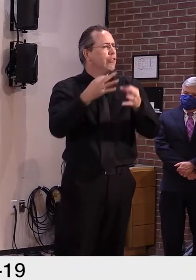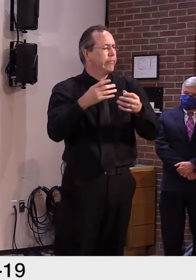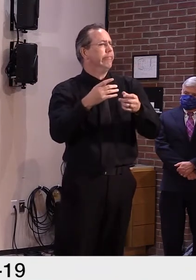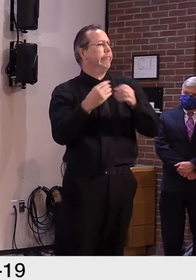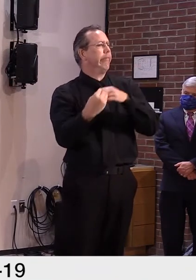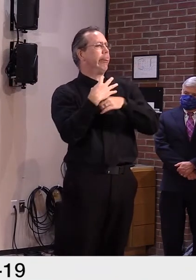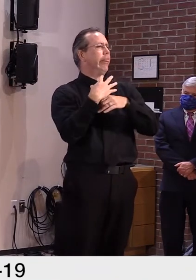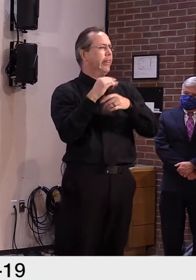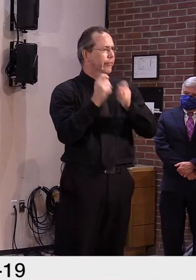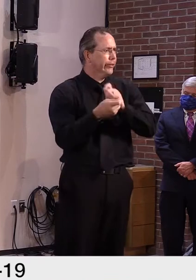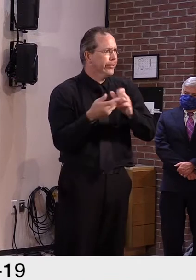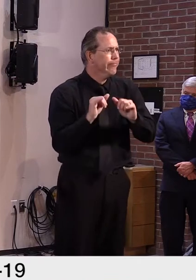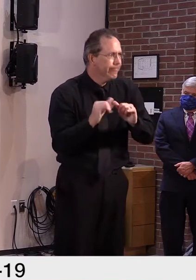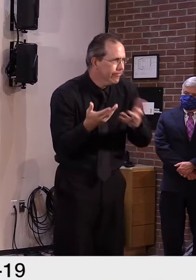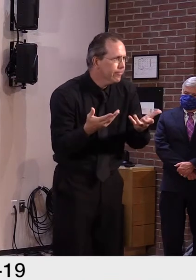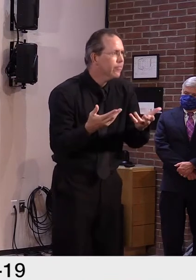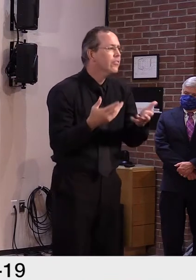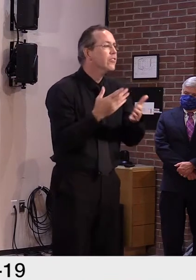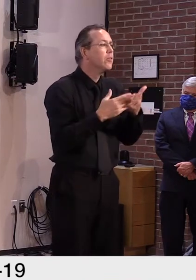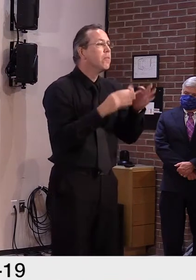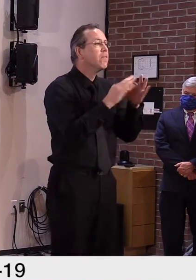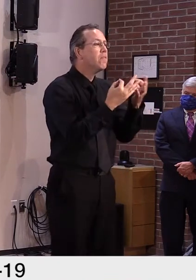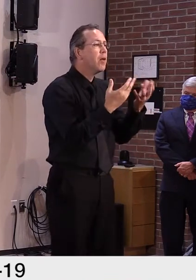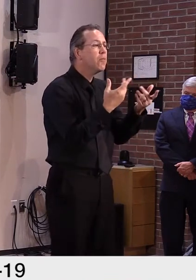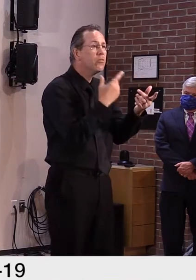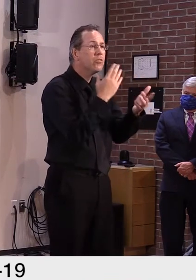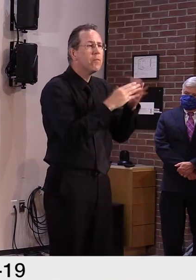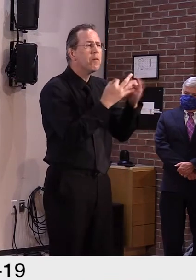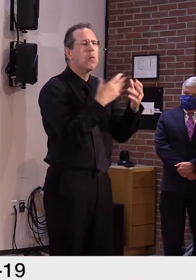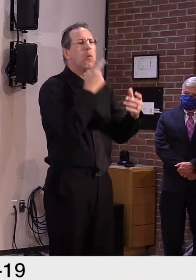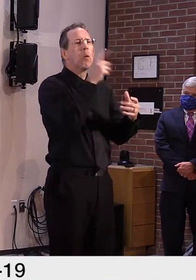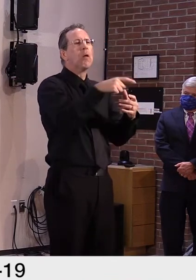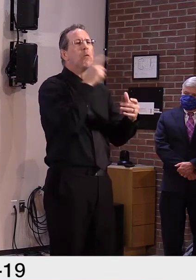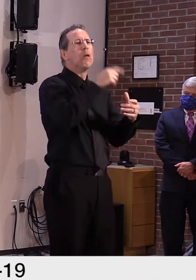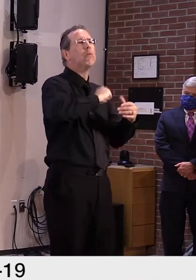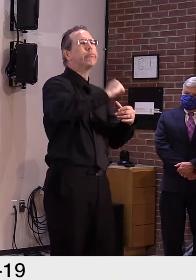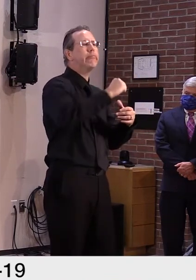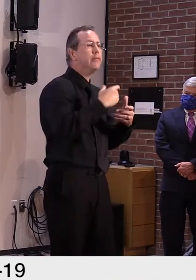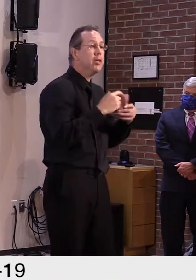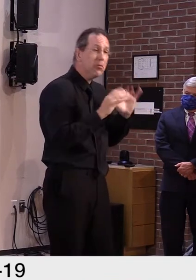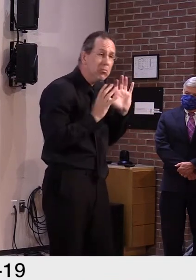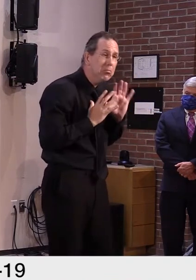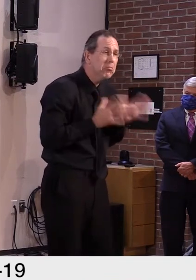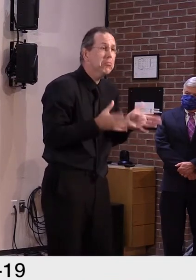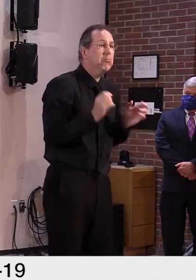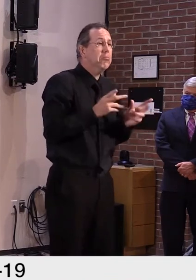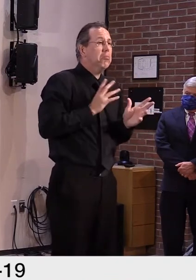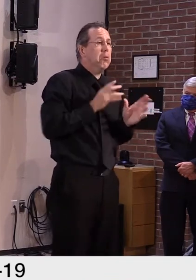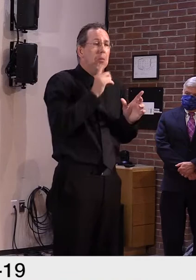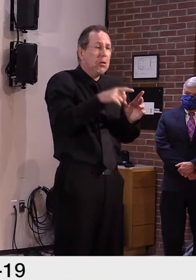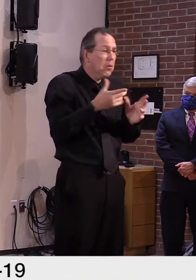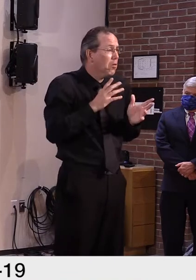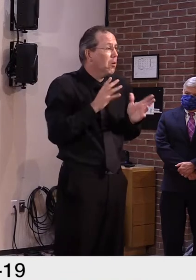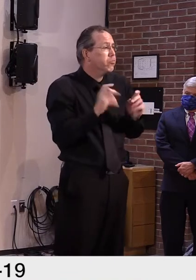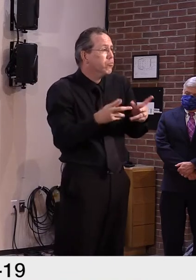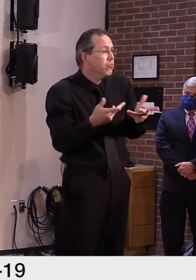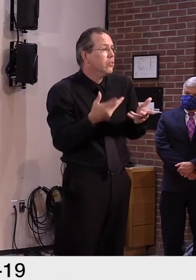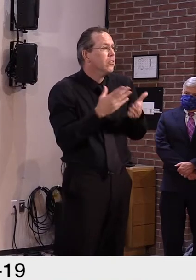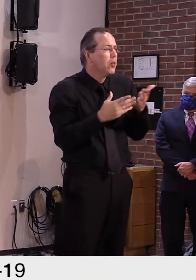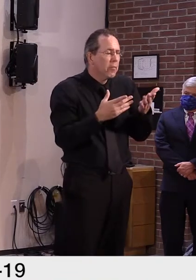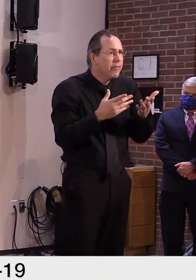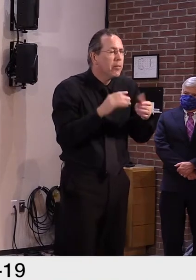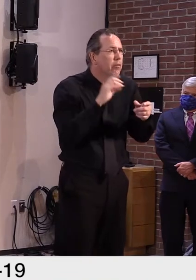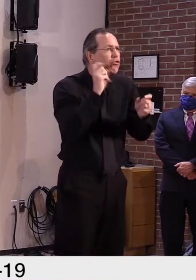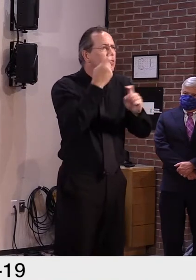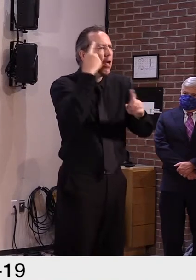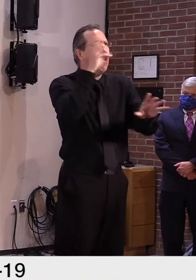family that maybe didn't think they needed care at the beginning of September. Now, as we're moving later into the fall may change their mind or they may be